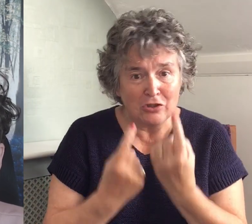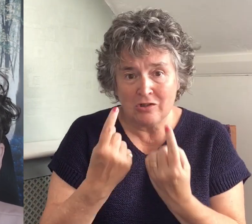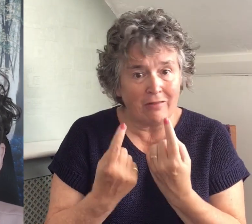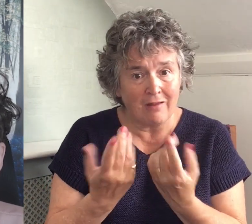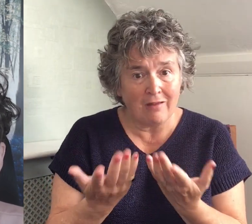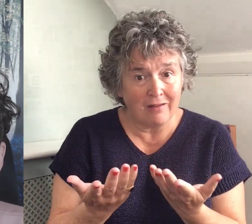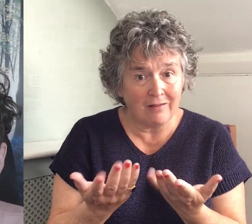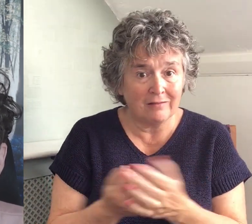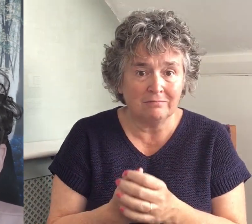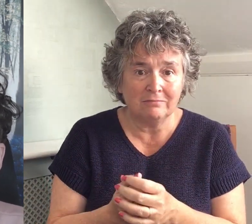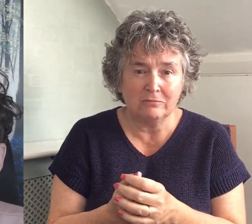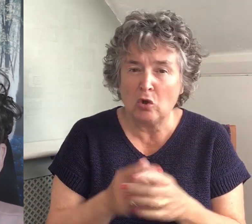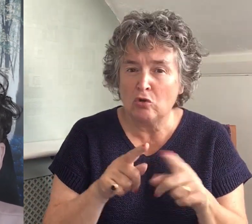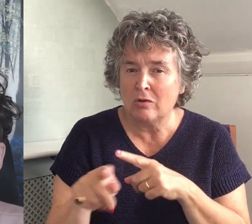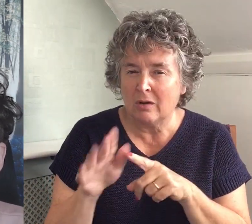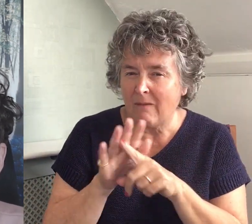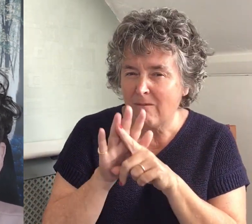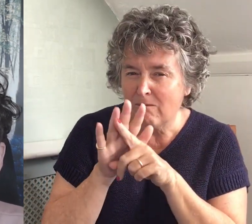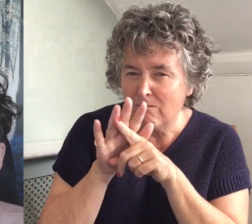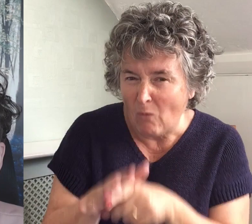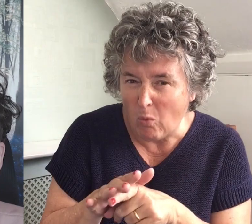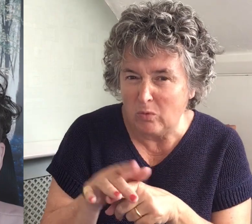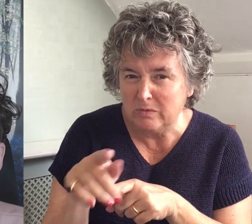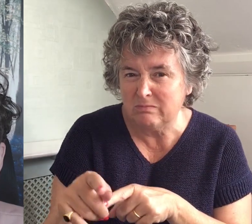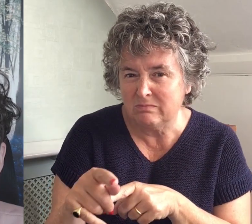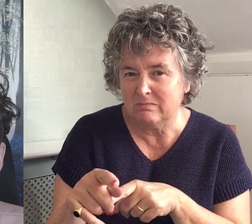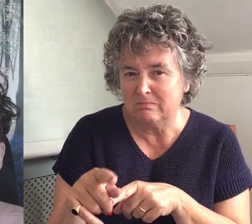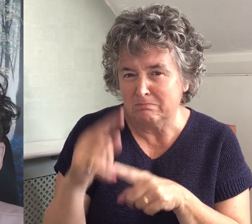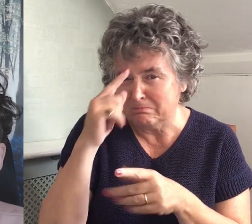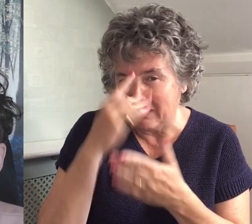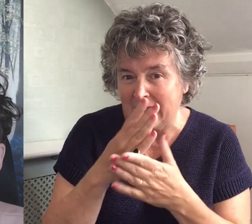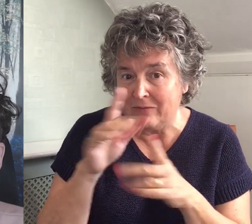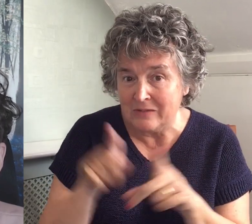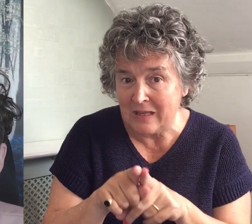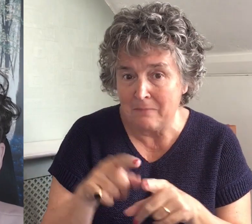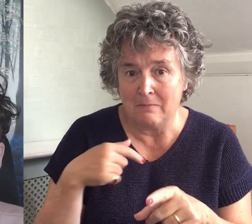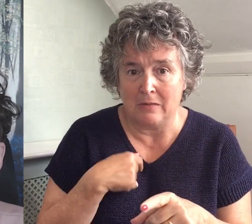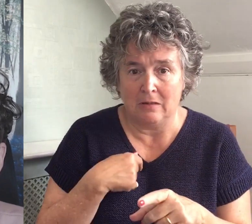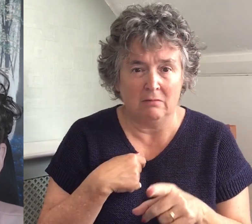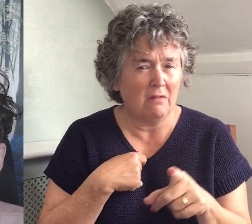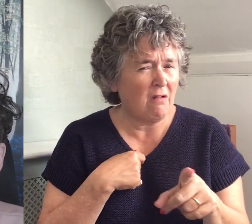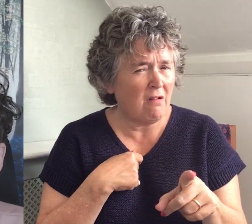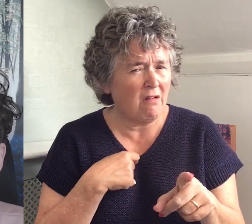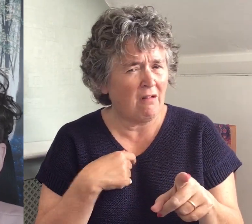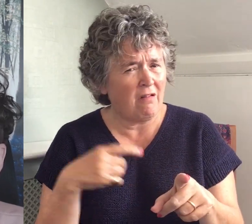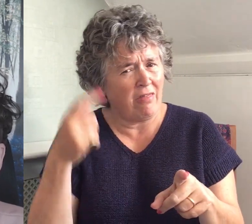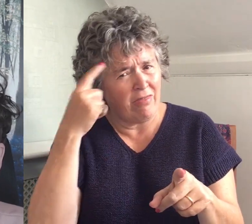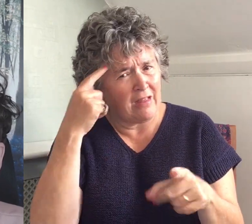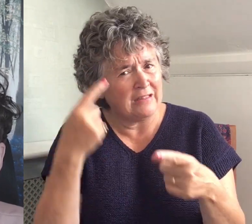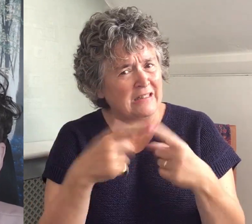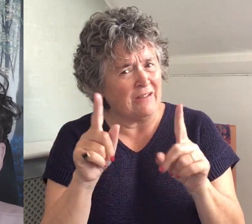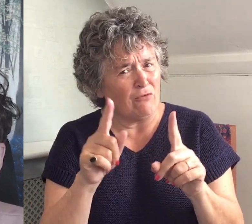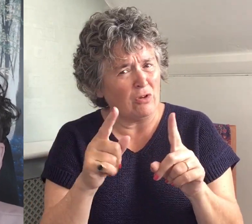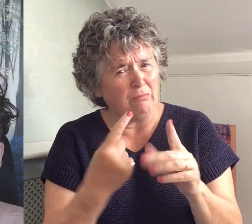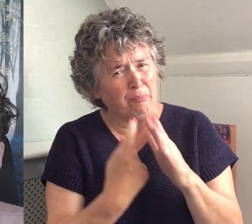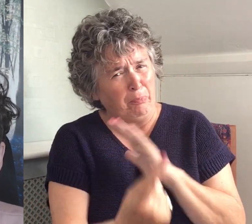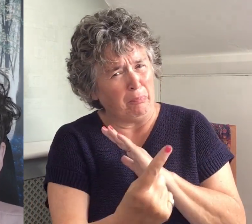Not look to force them into our mindset, not look to exclude them because they have the wrong view. We should